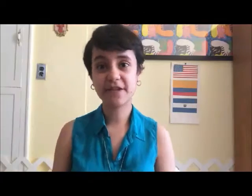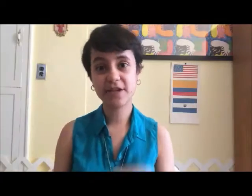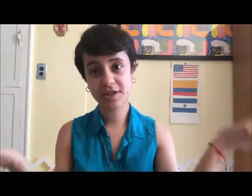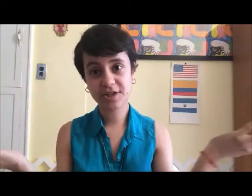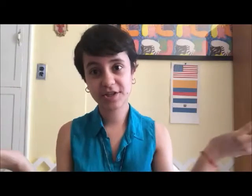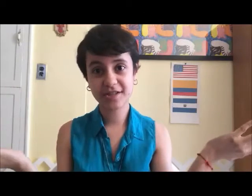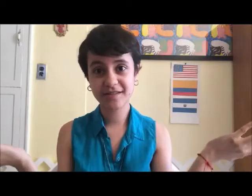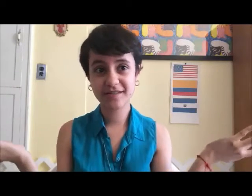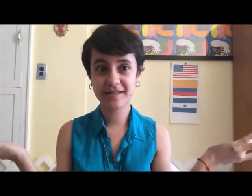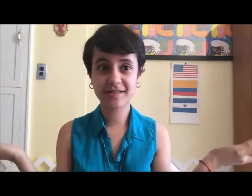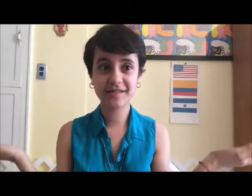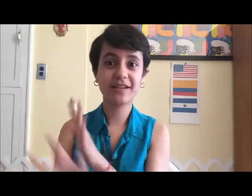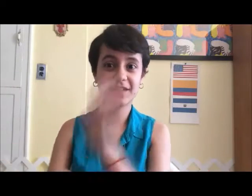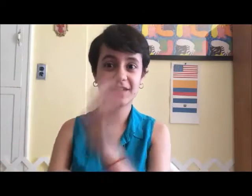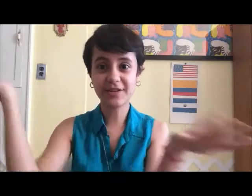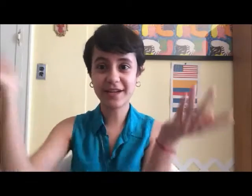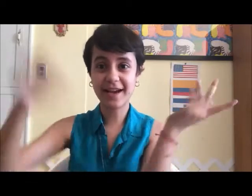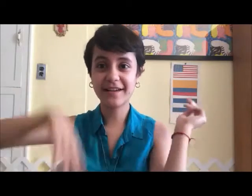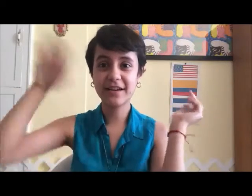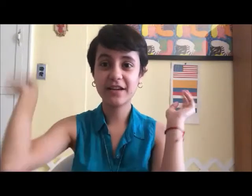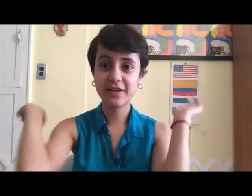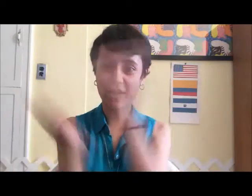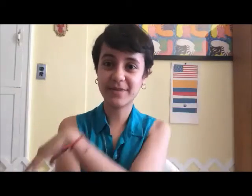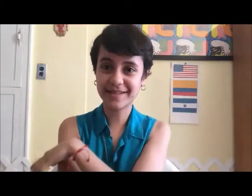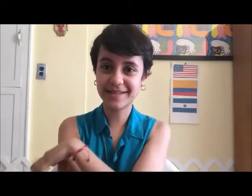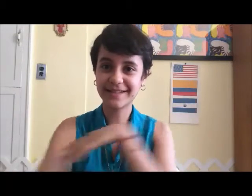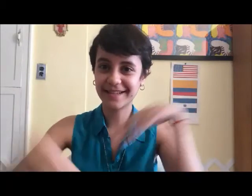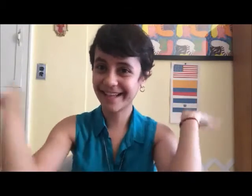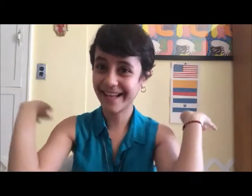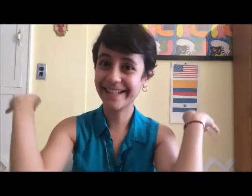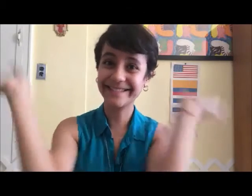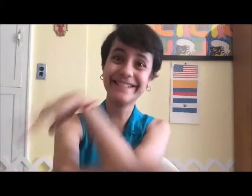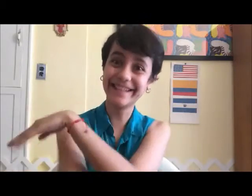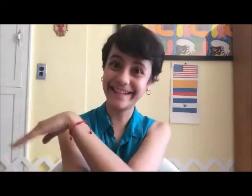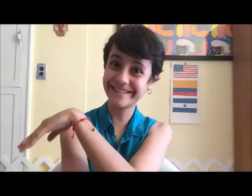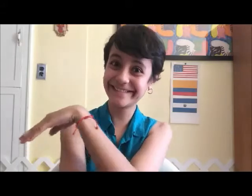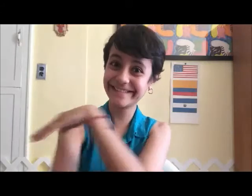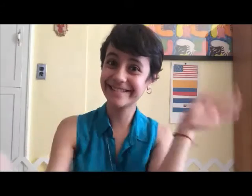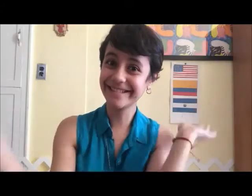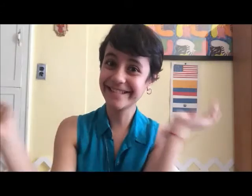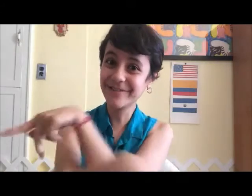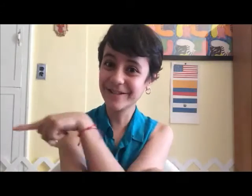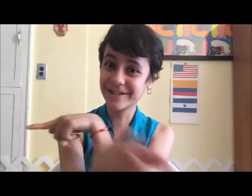any questions, you know, yeah, comment and yeah, you do your